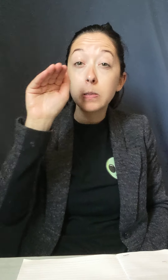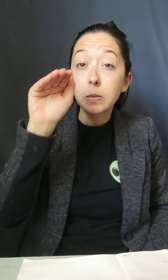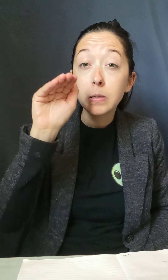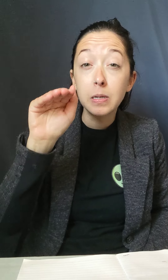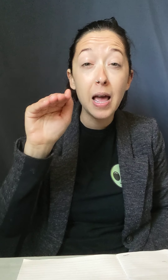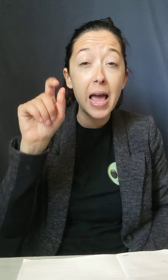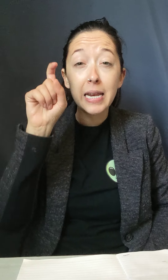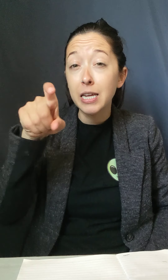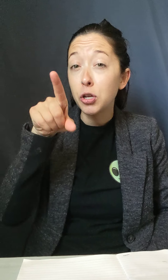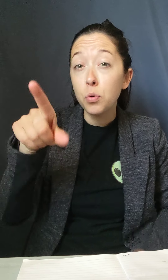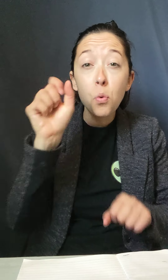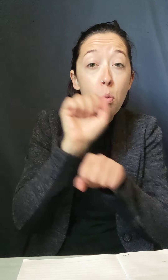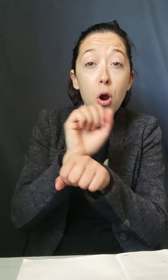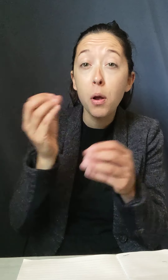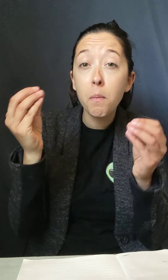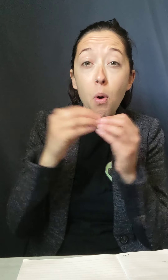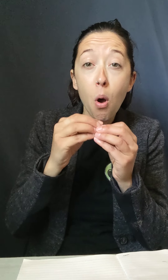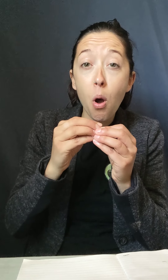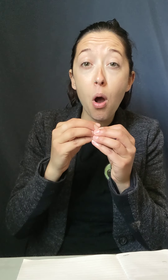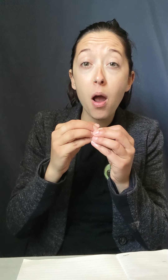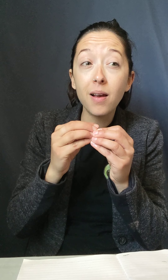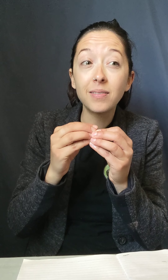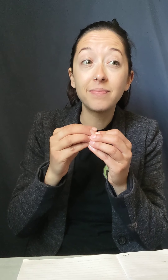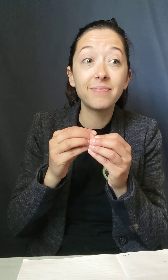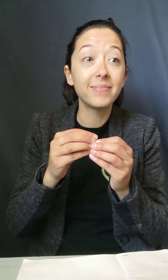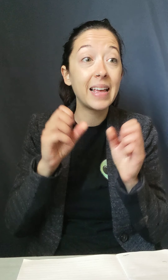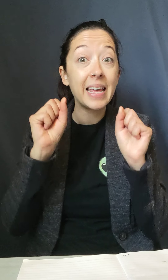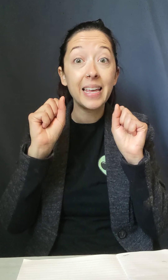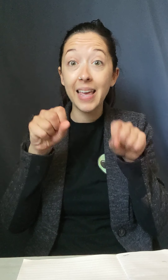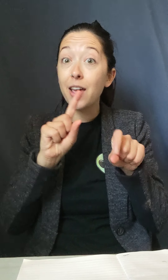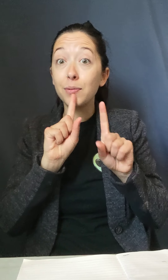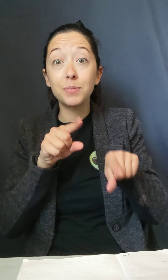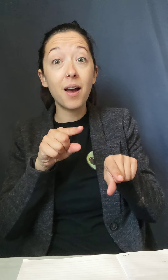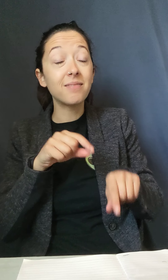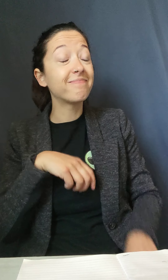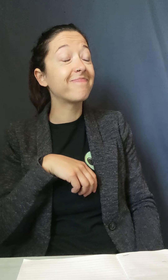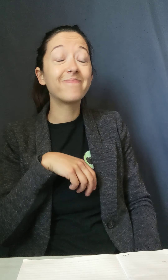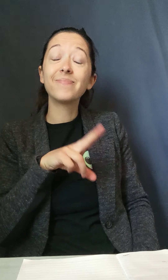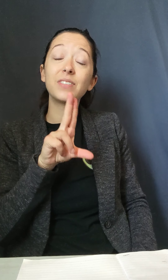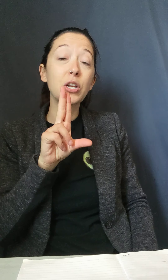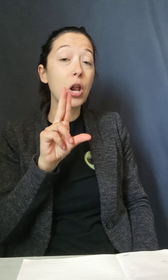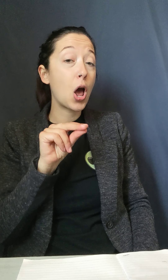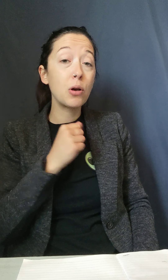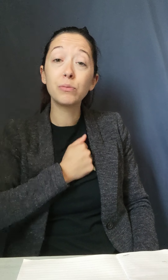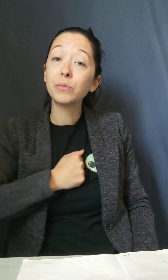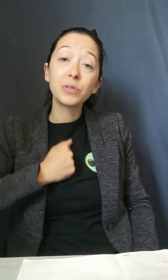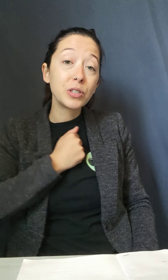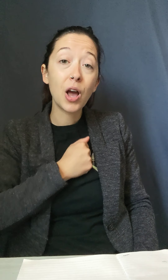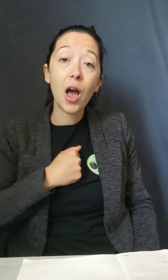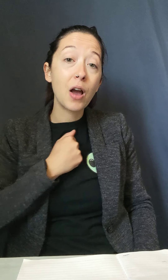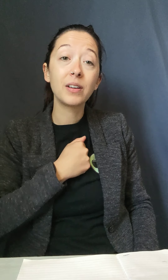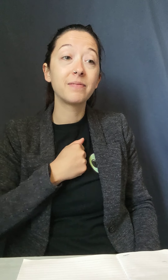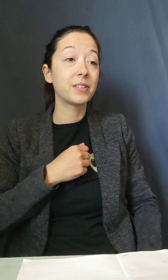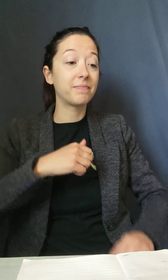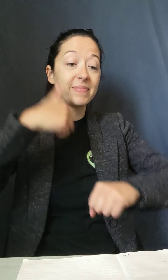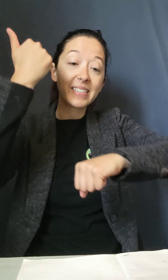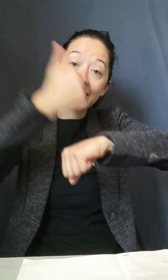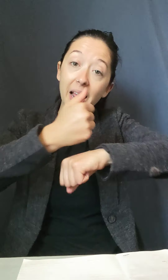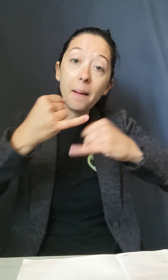sorry, I have a lot on my plate right now, and I simply don't have the bandwidth for it. We're going to need to delegate that to